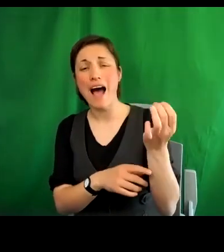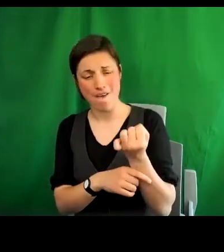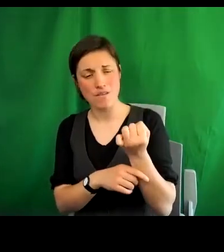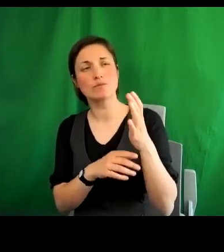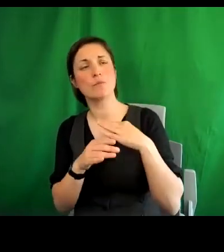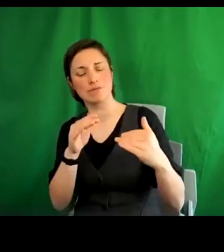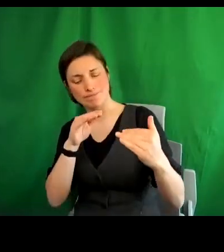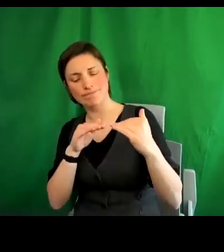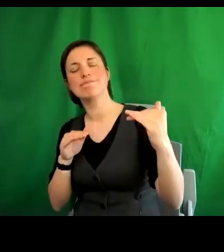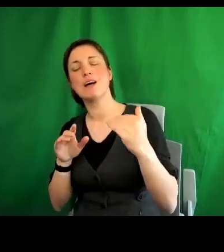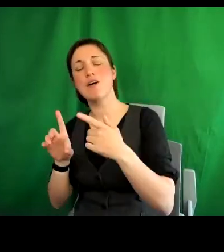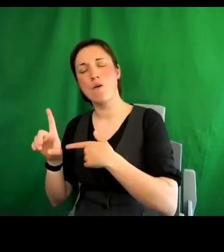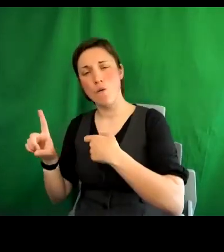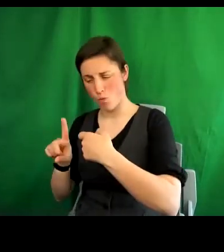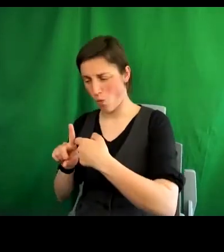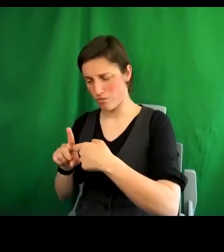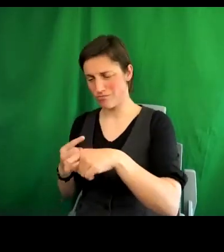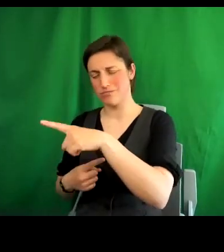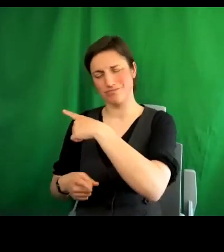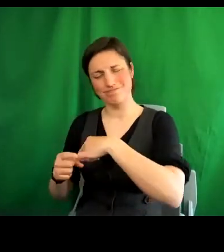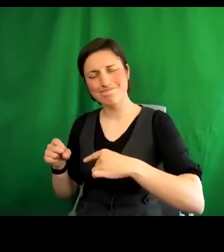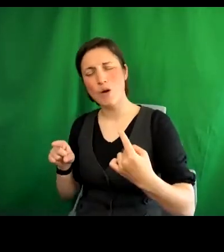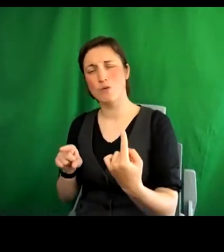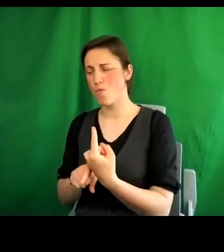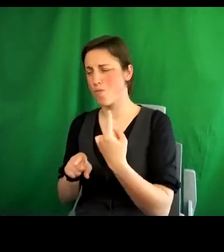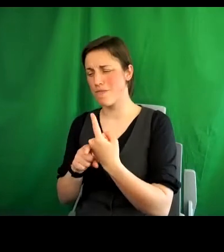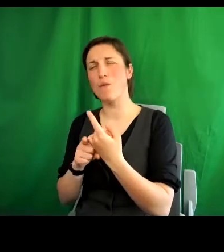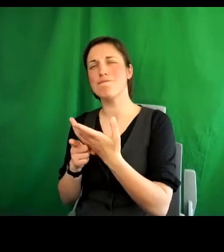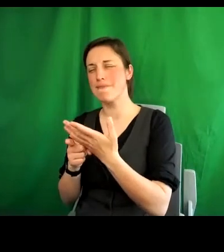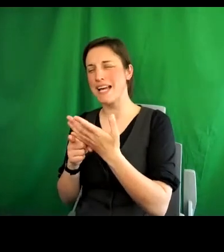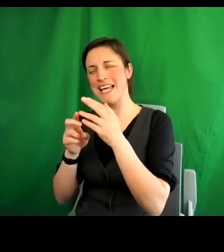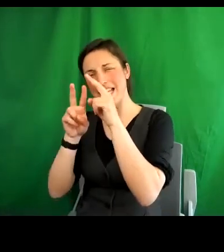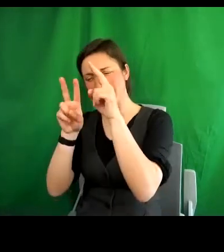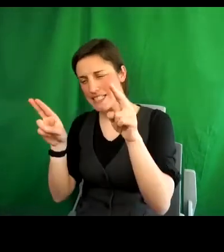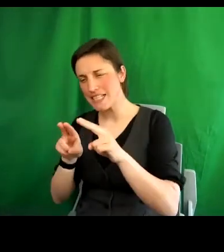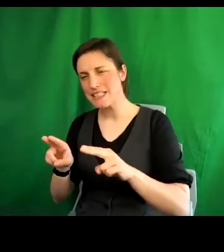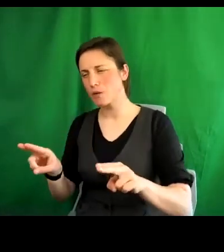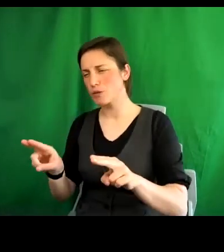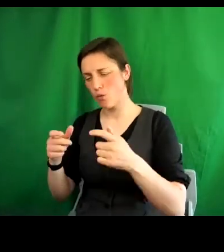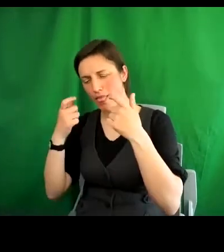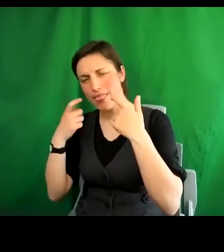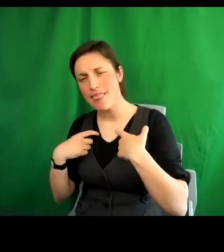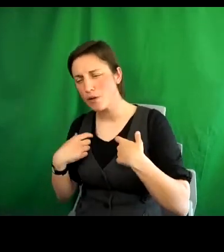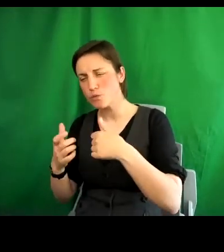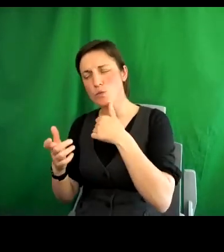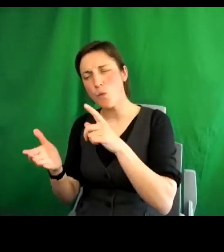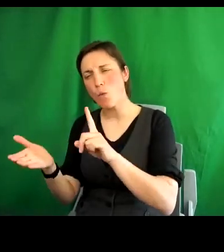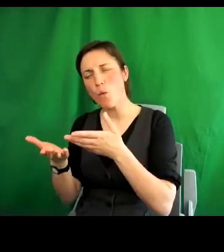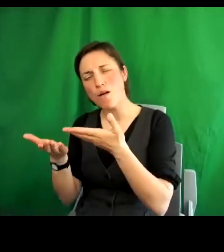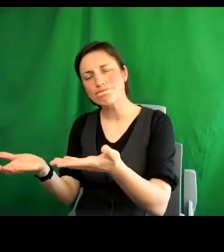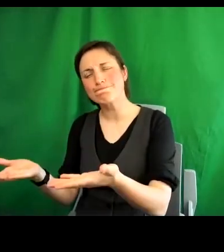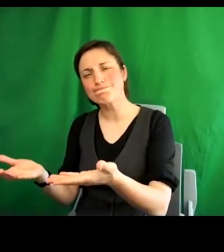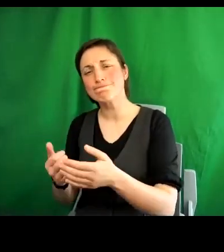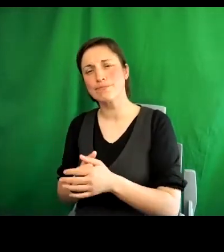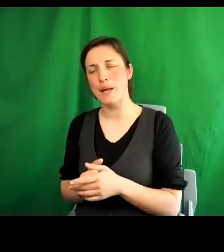indeed the meaning of working more explicitly with international legal instruments. Perhaps this is something to which we should